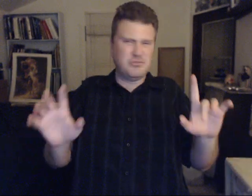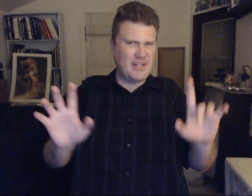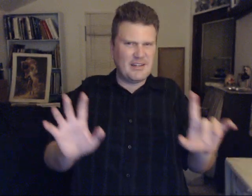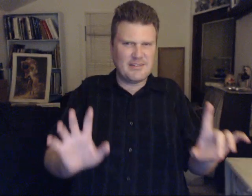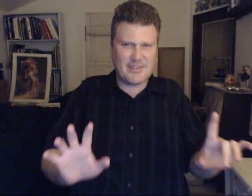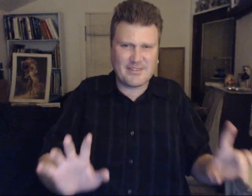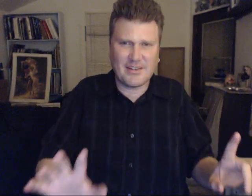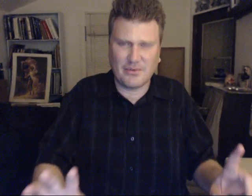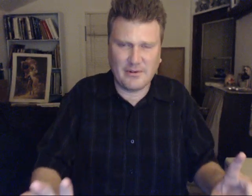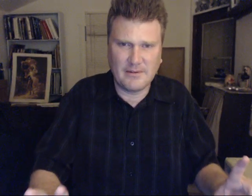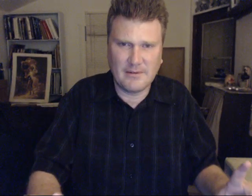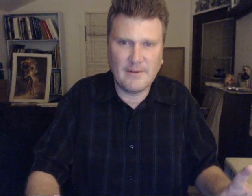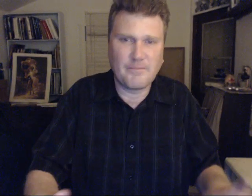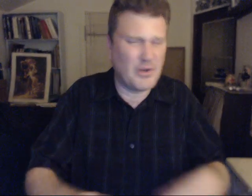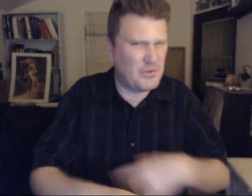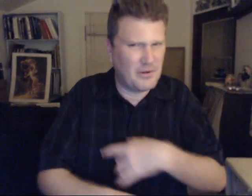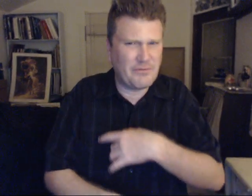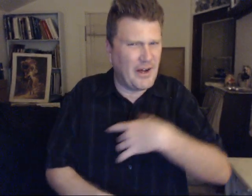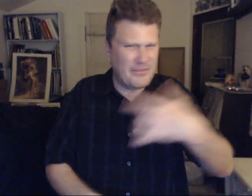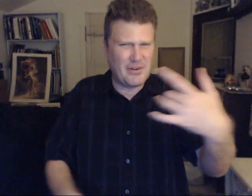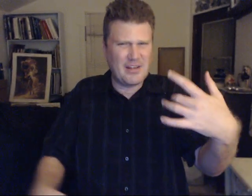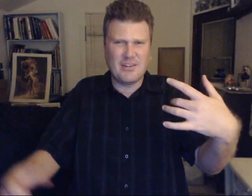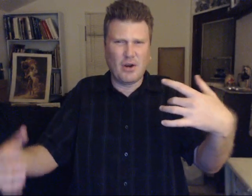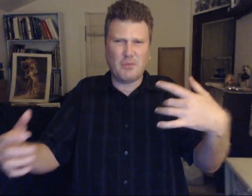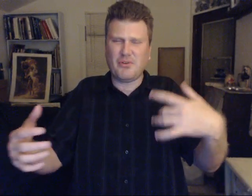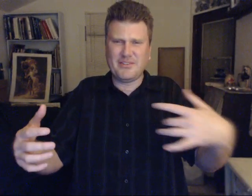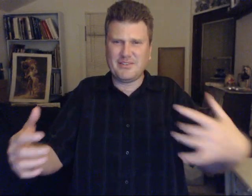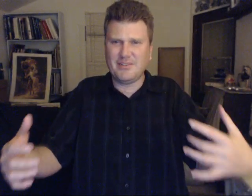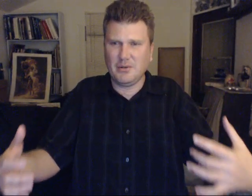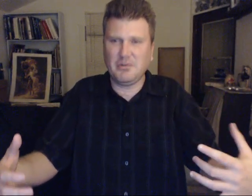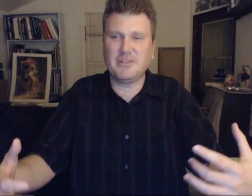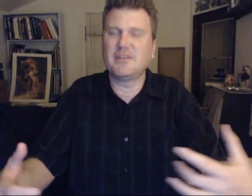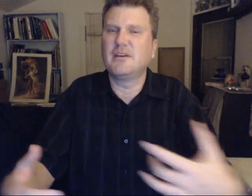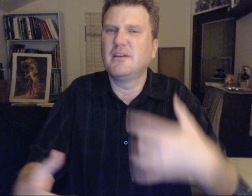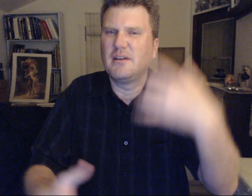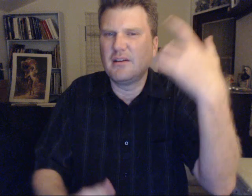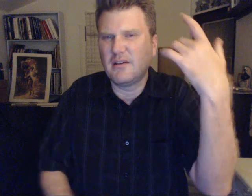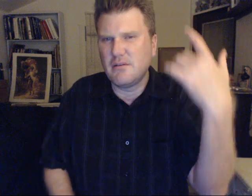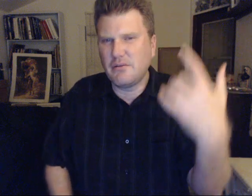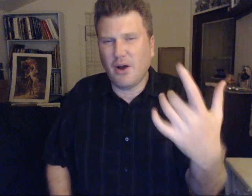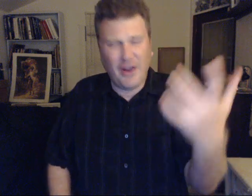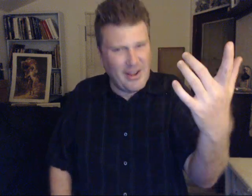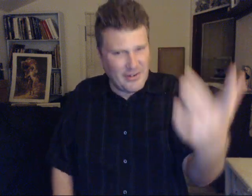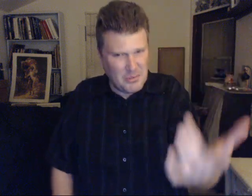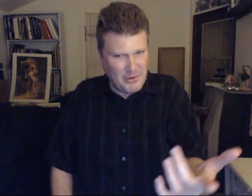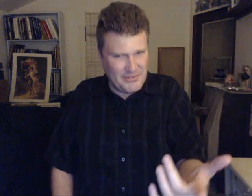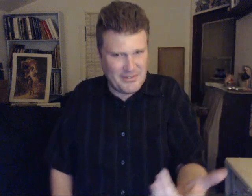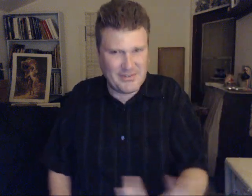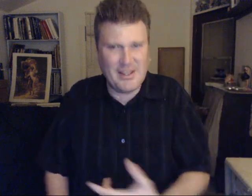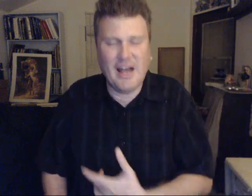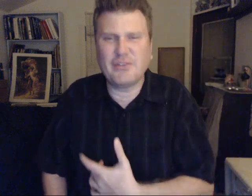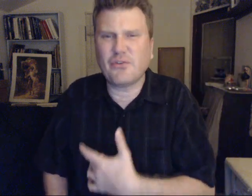Palladians. Etc. Are doing fine. They do not need our presence here. But. Our alien presence. As for.